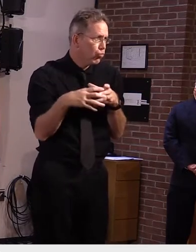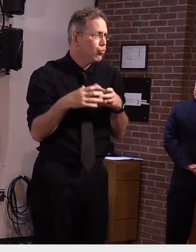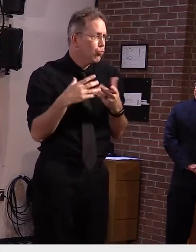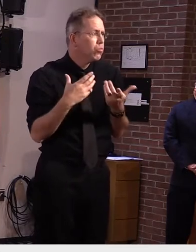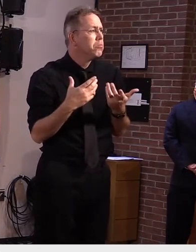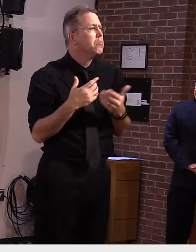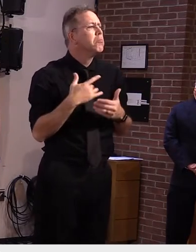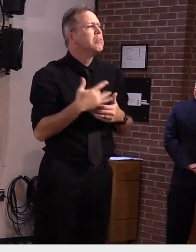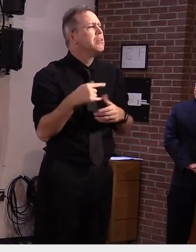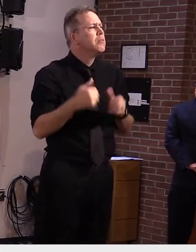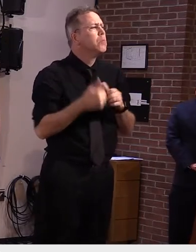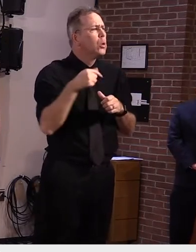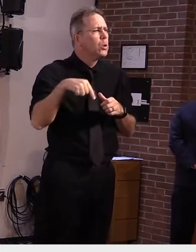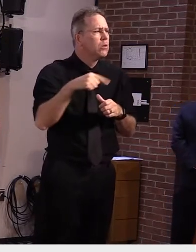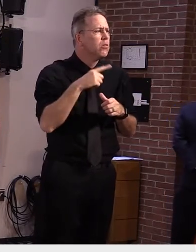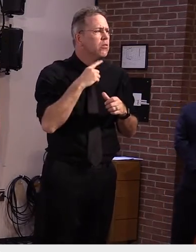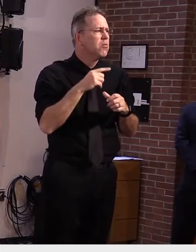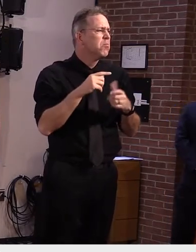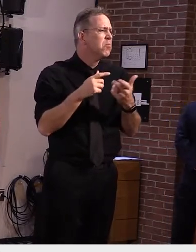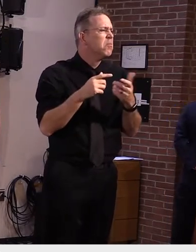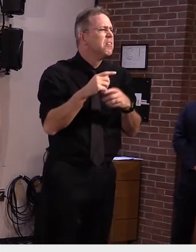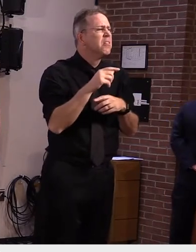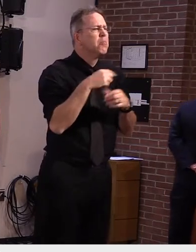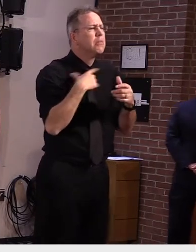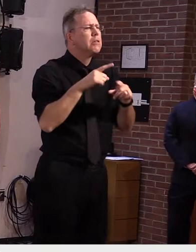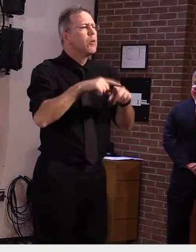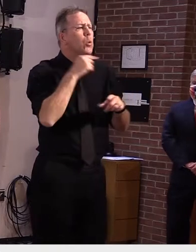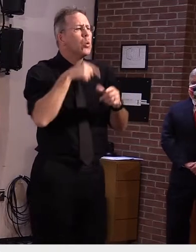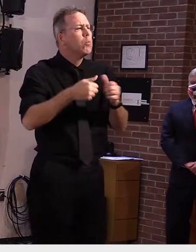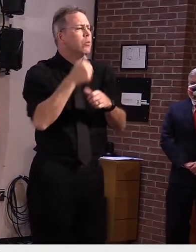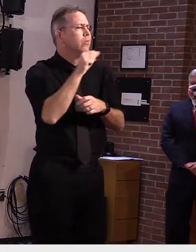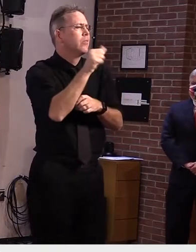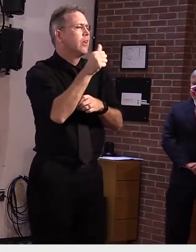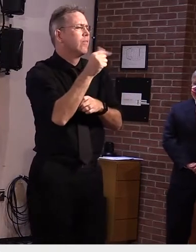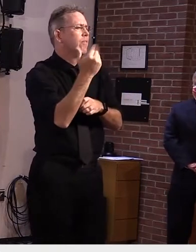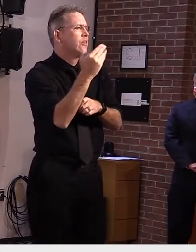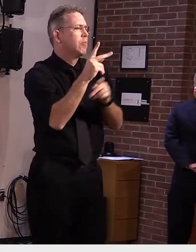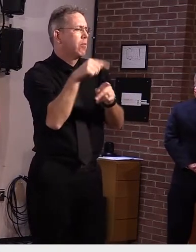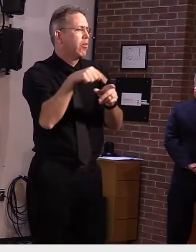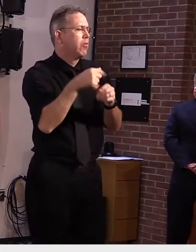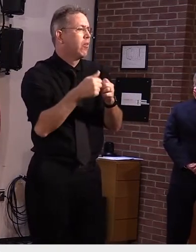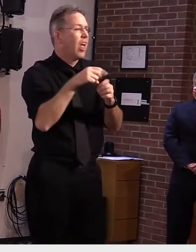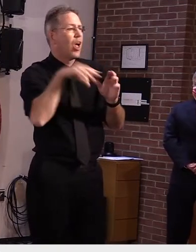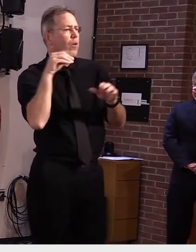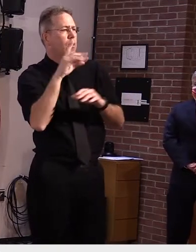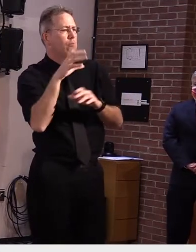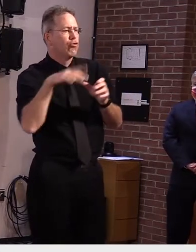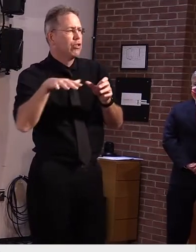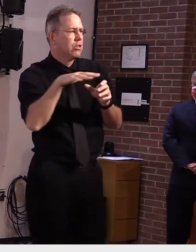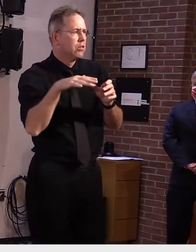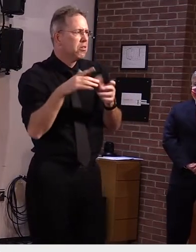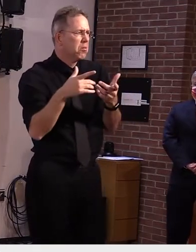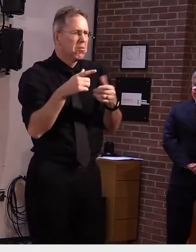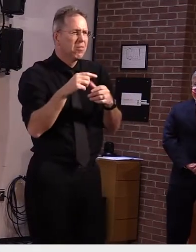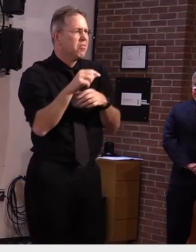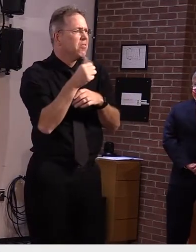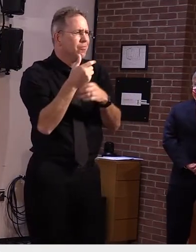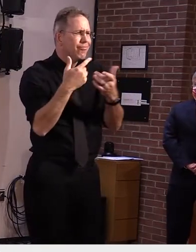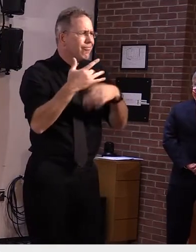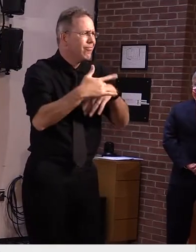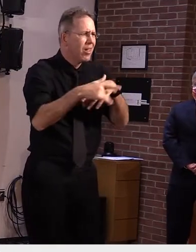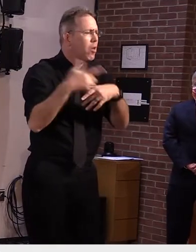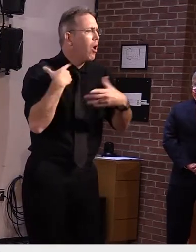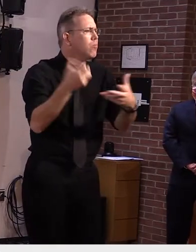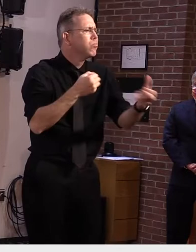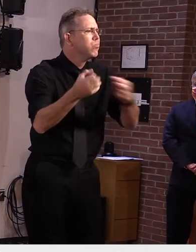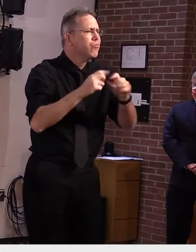15 any given day maybe fewer than that um so we certainly have um plenty of capacity